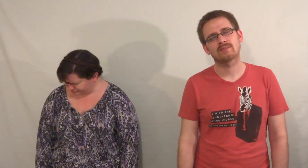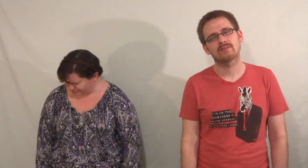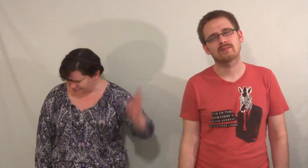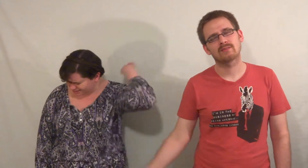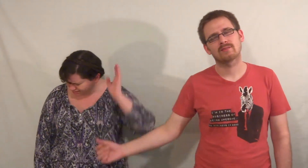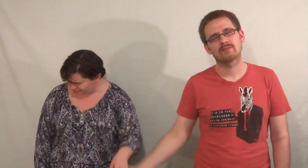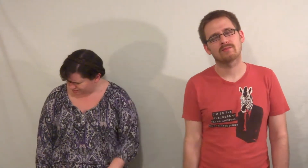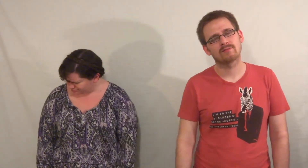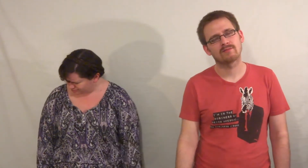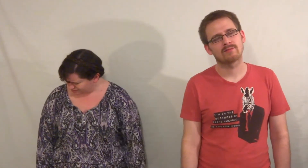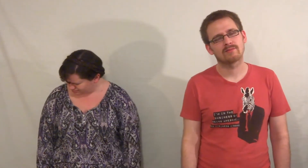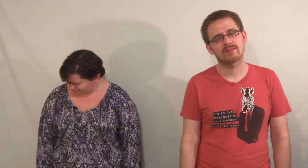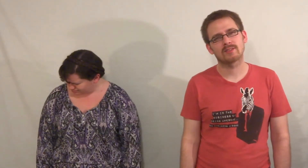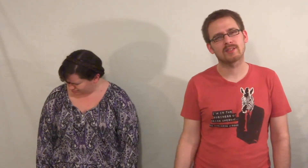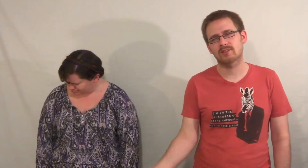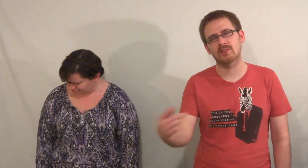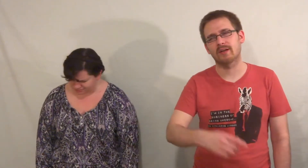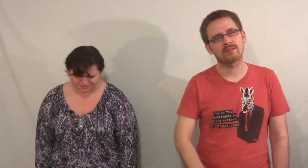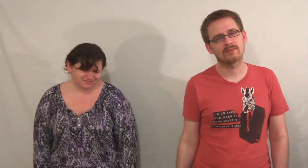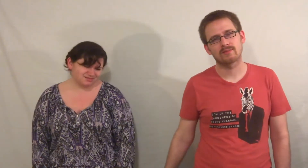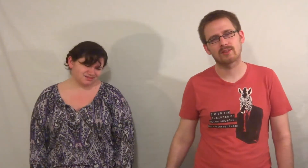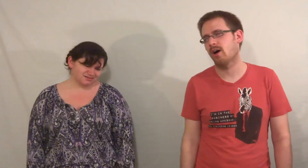Yeah. Let's just do it. Let's go.